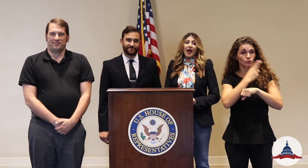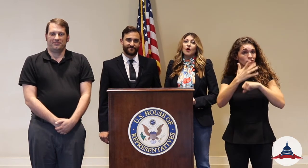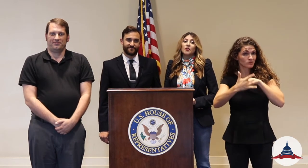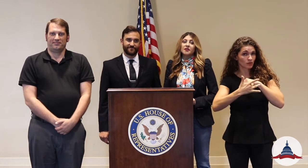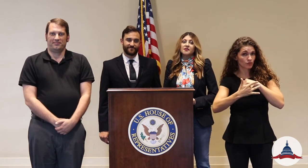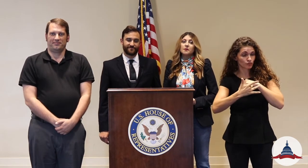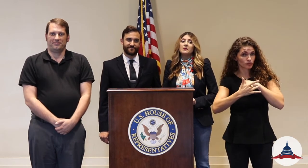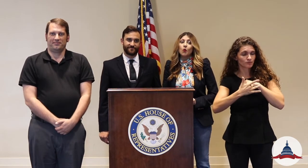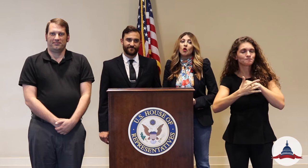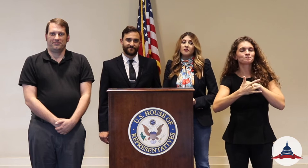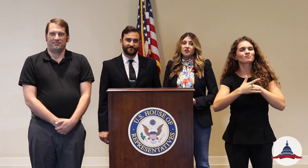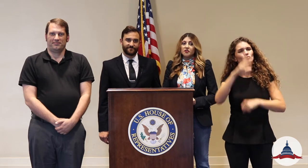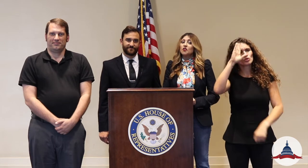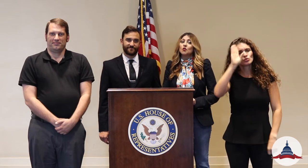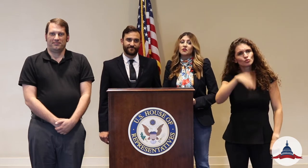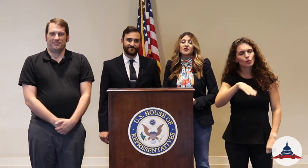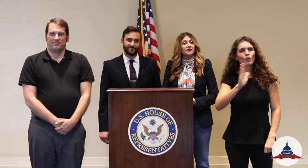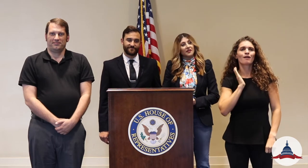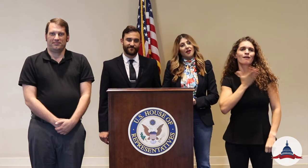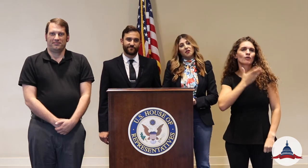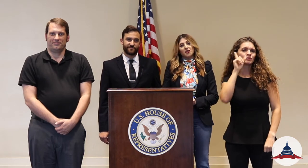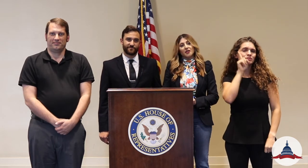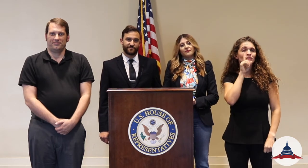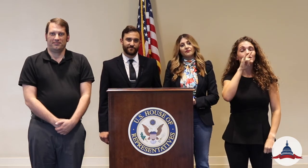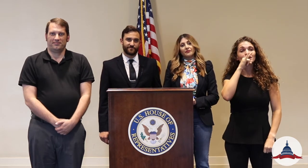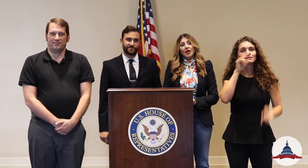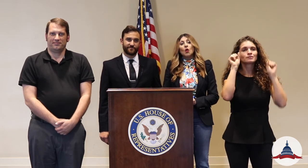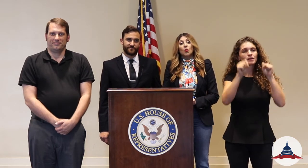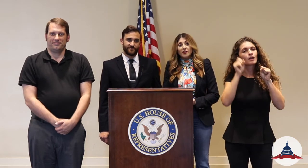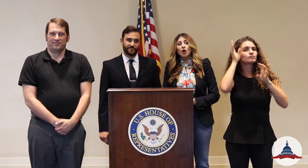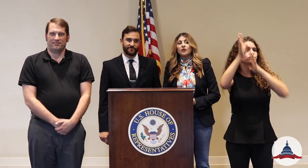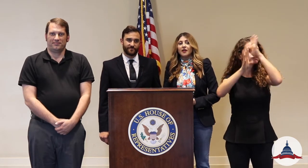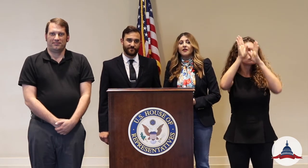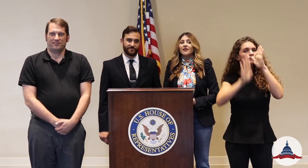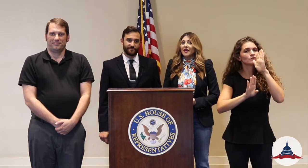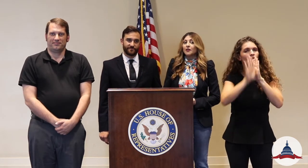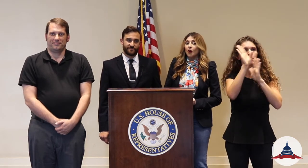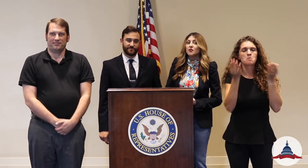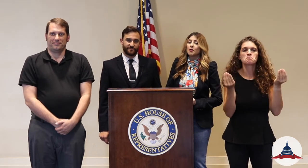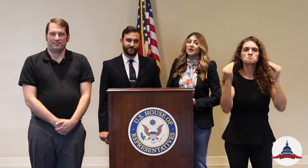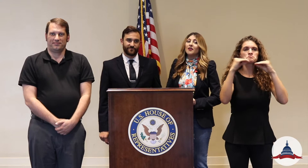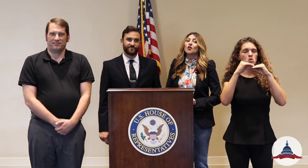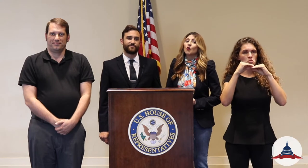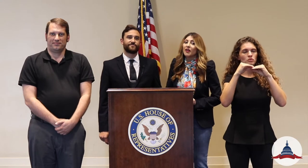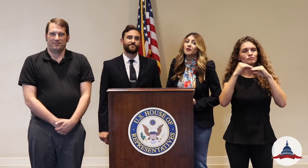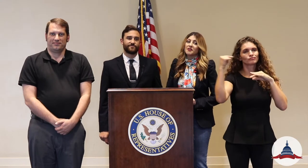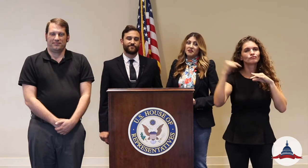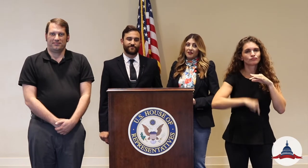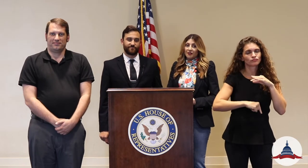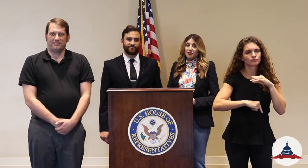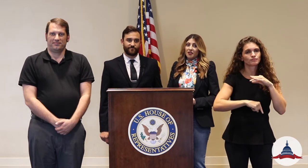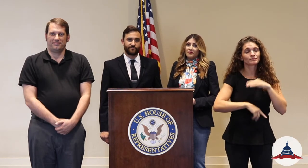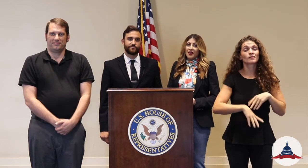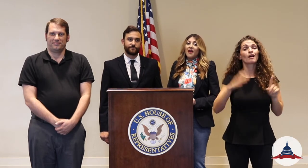our kids can be more than just users of technology. We know that they can also be creators